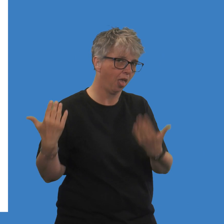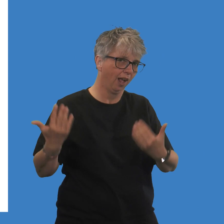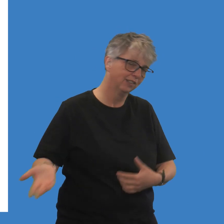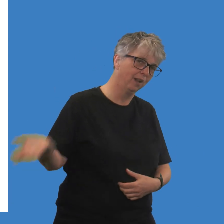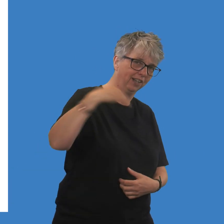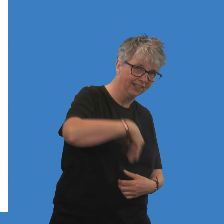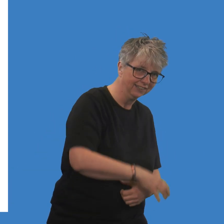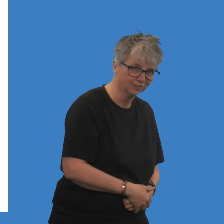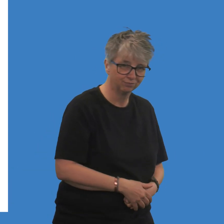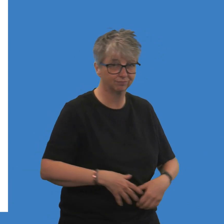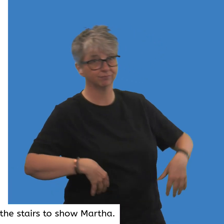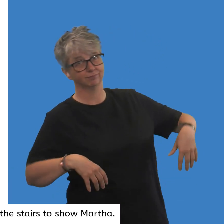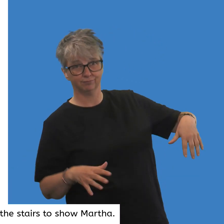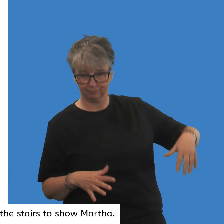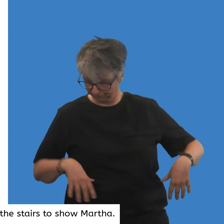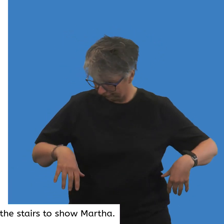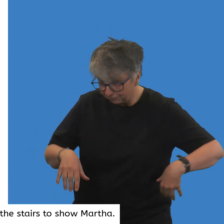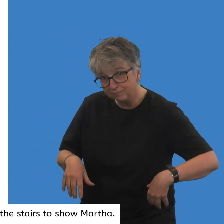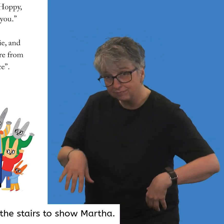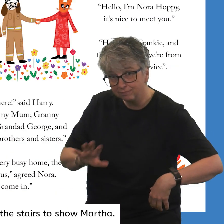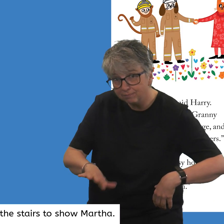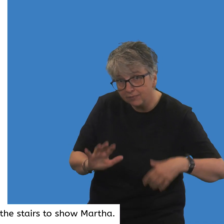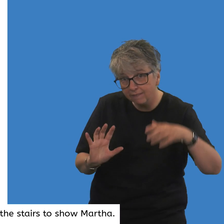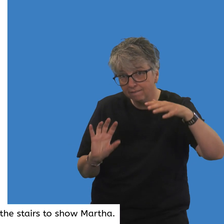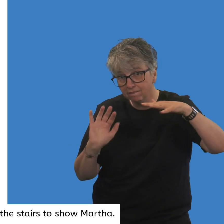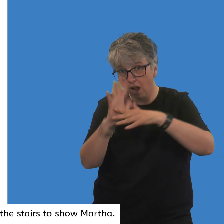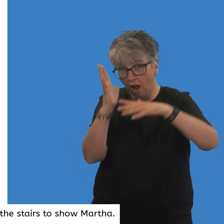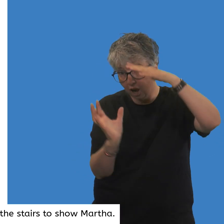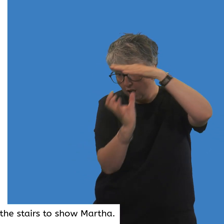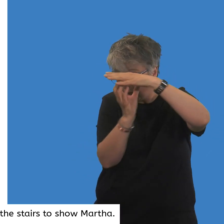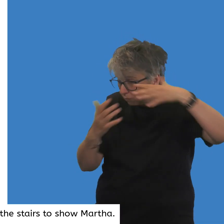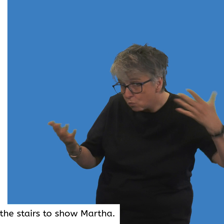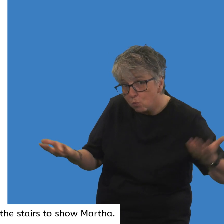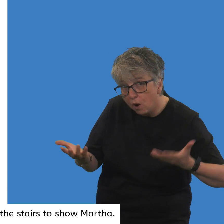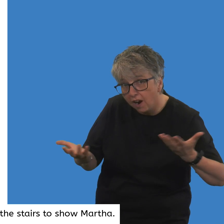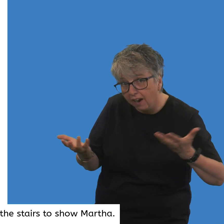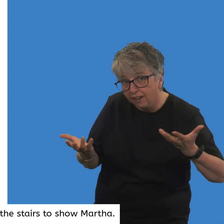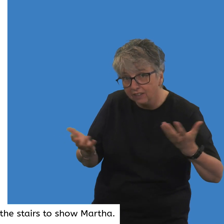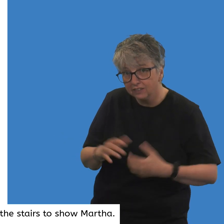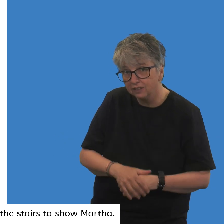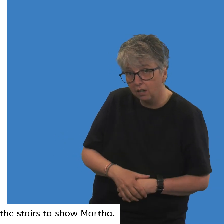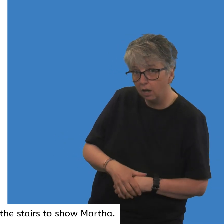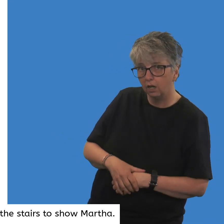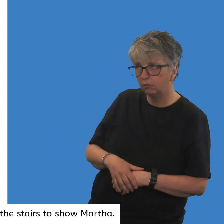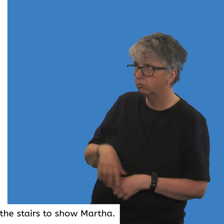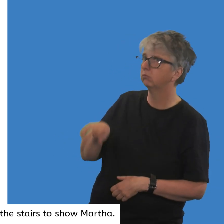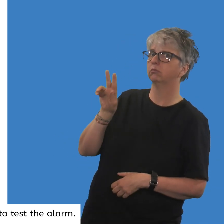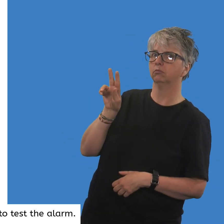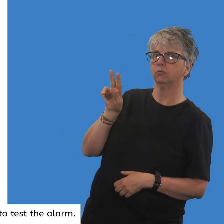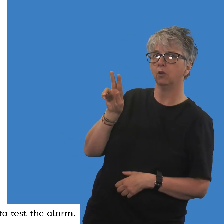smoke alarms are? Yes, they're outside my bedroom, said Harry, leaping up to the stairs to show Martha.